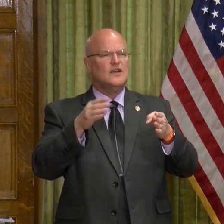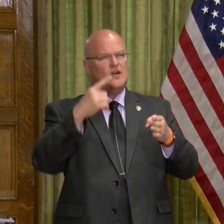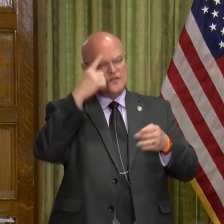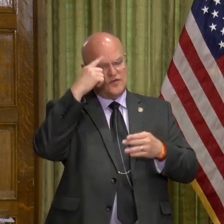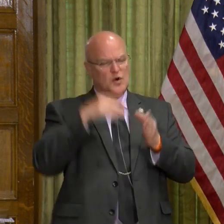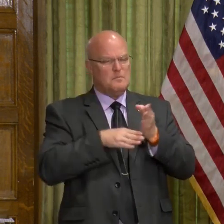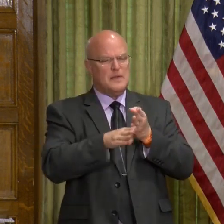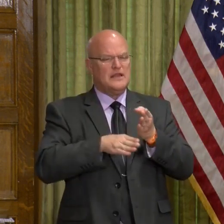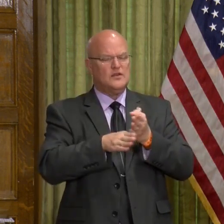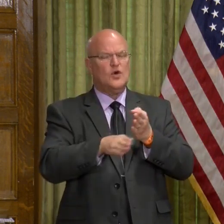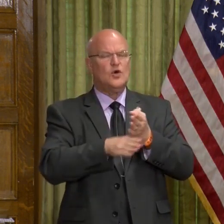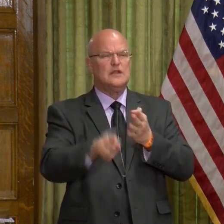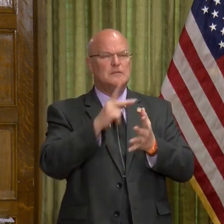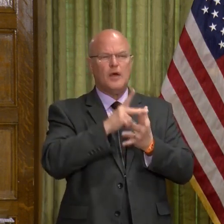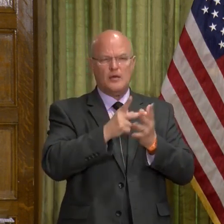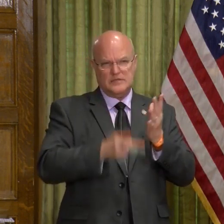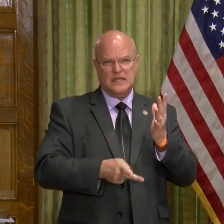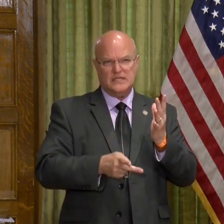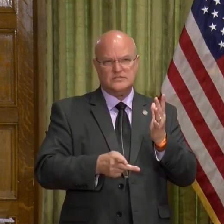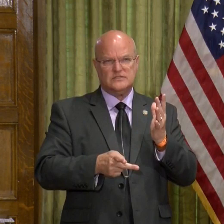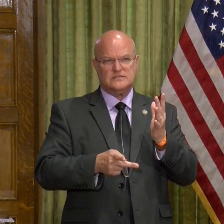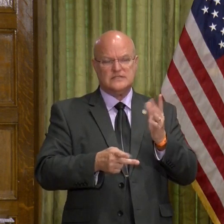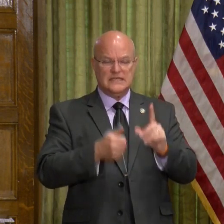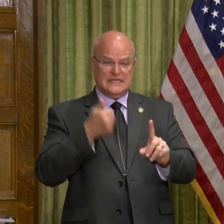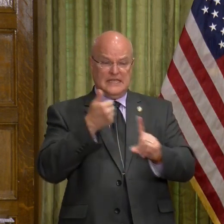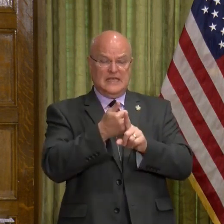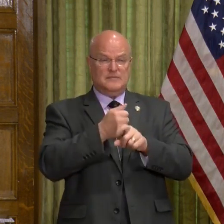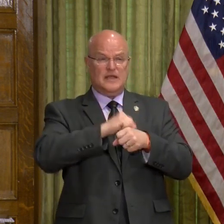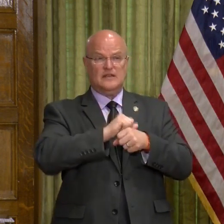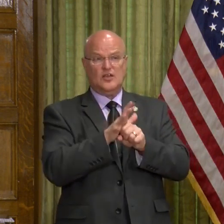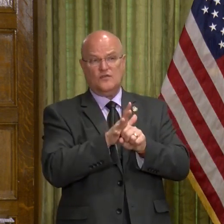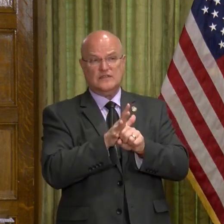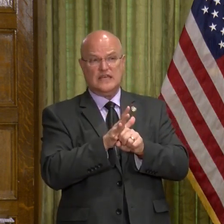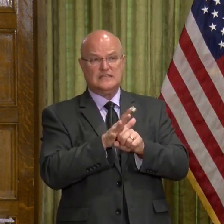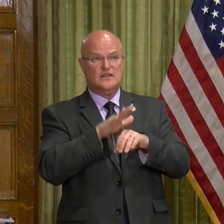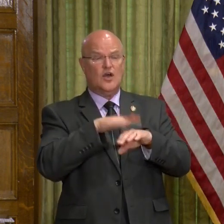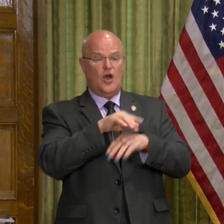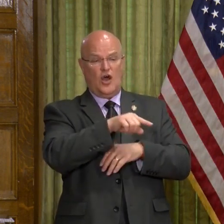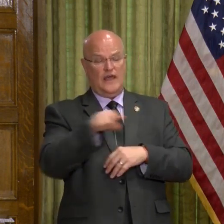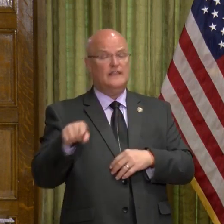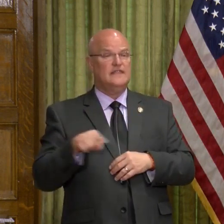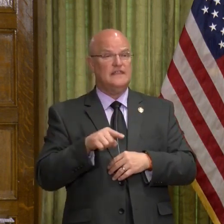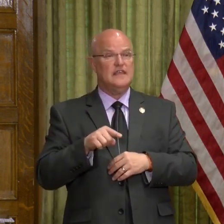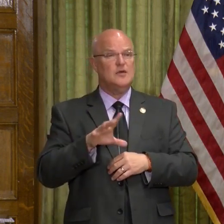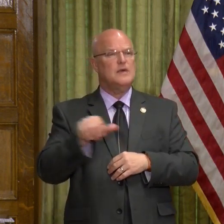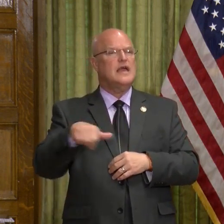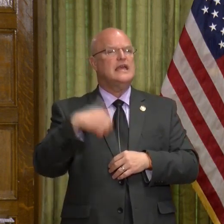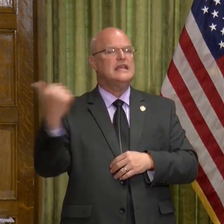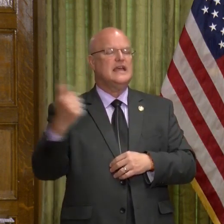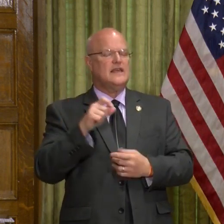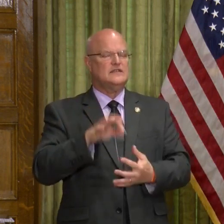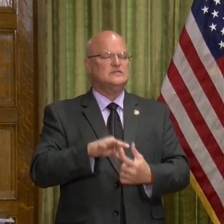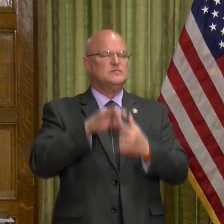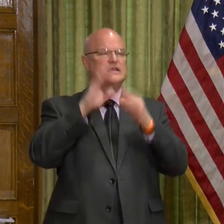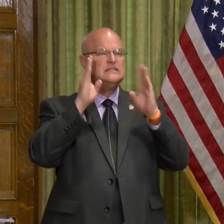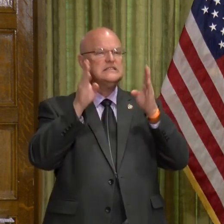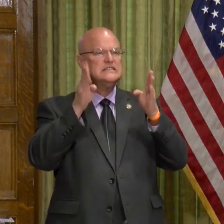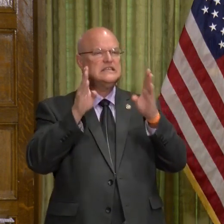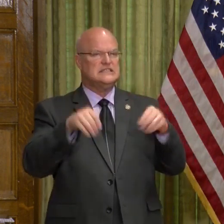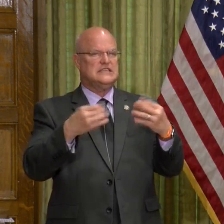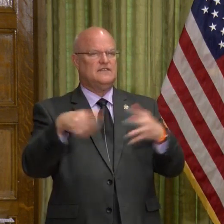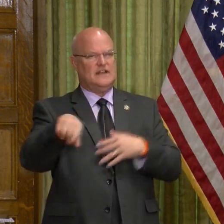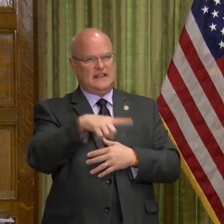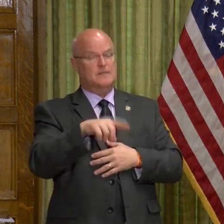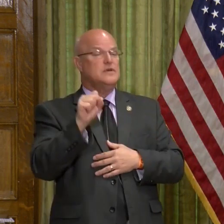minority populations, the impact of COVID-19 on them, and any special attention that should be